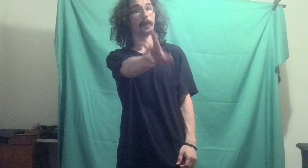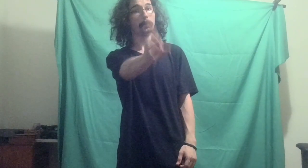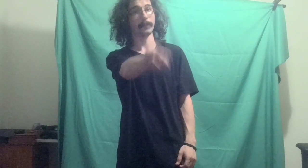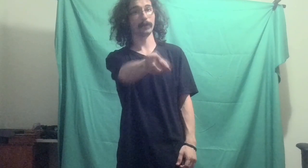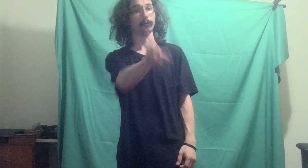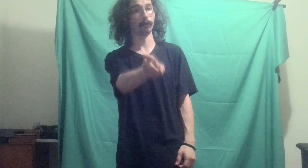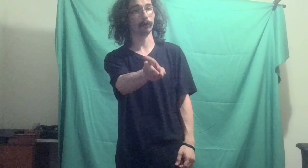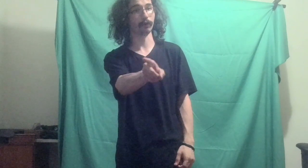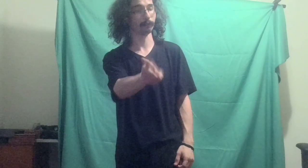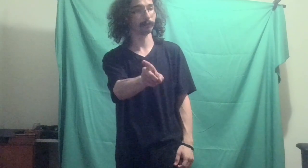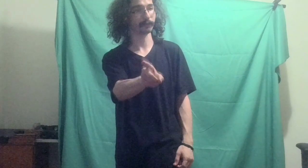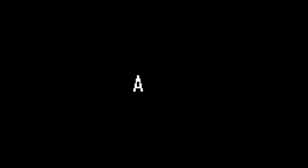better Mario impression.